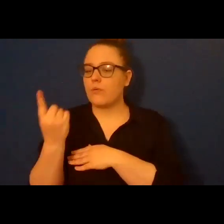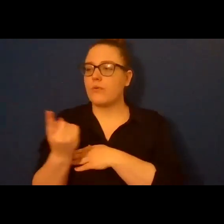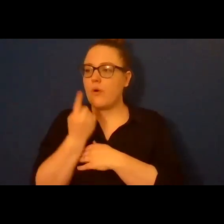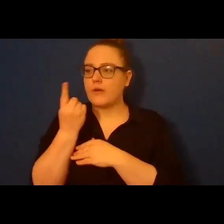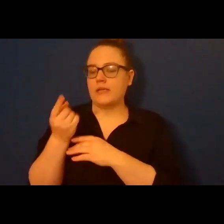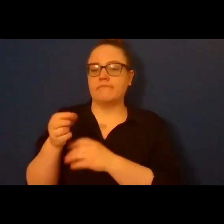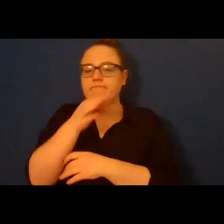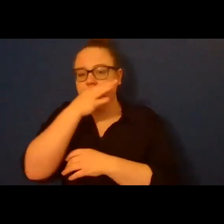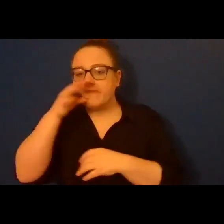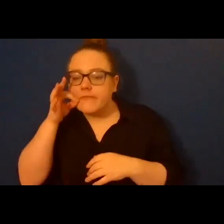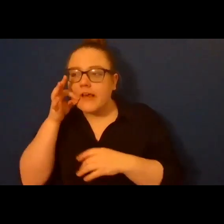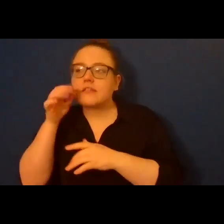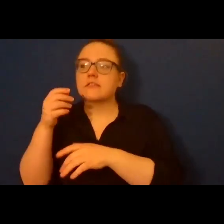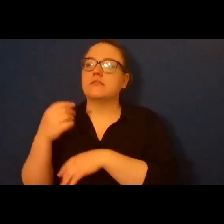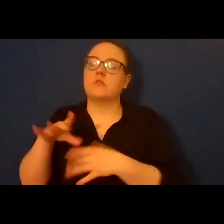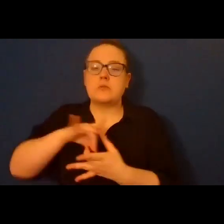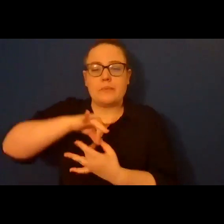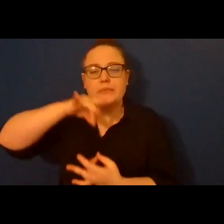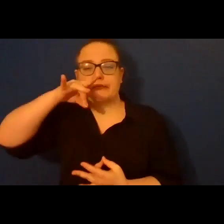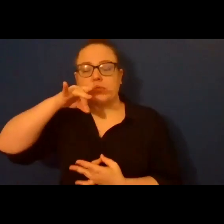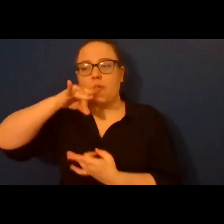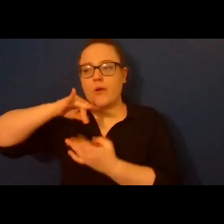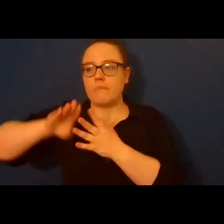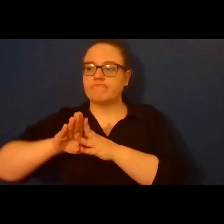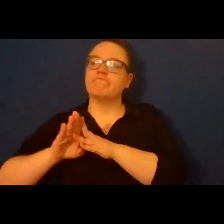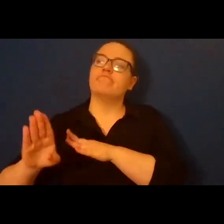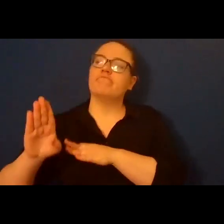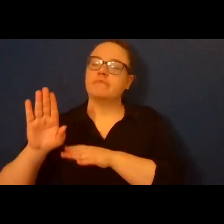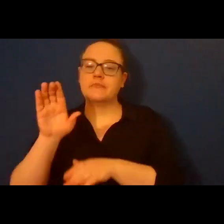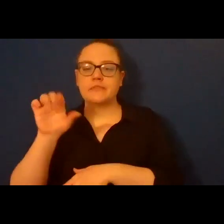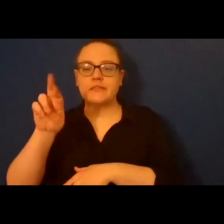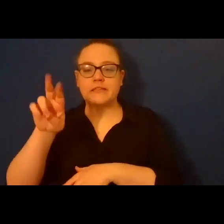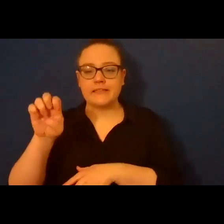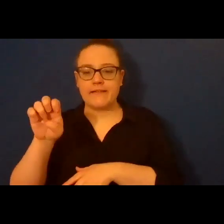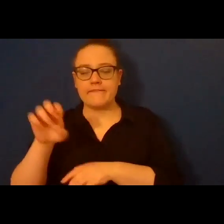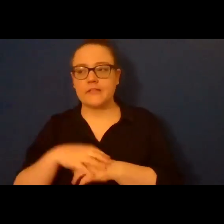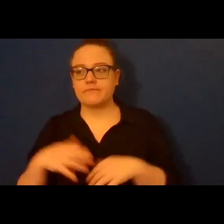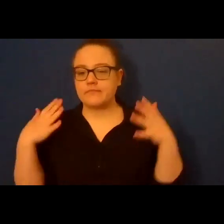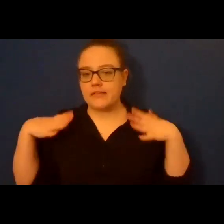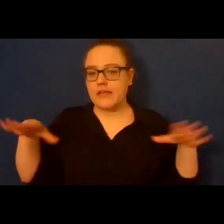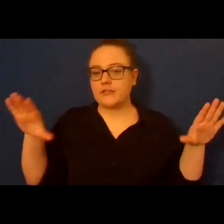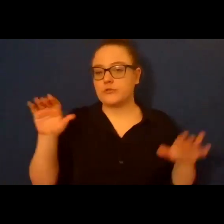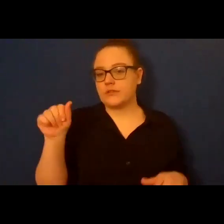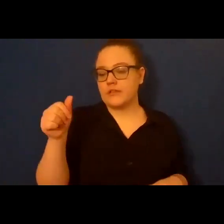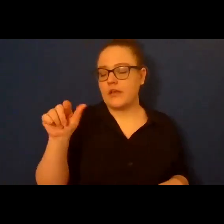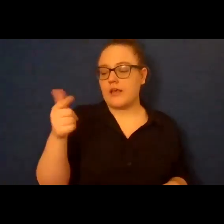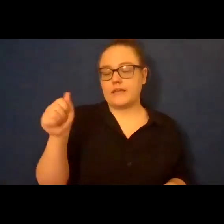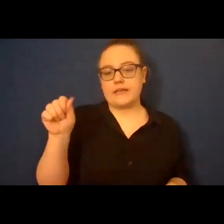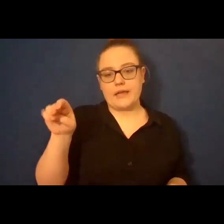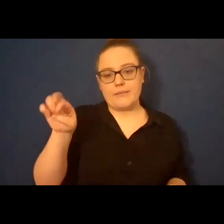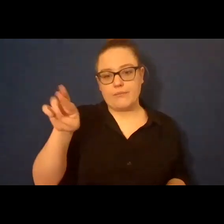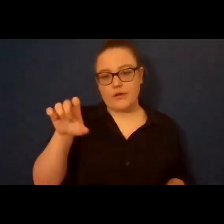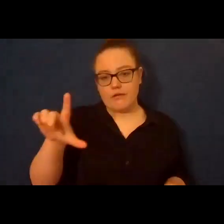retreat by himself in a cave. And um and the angel Gabriel came to him and said read. Um